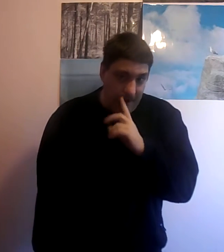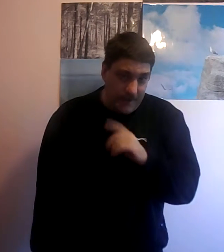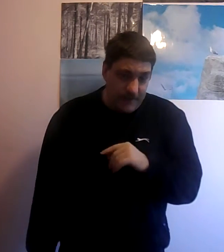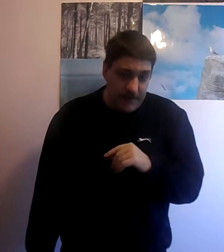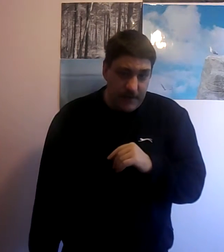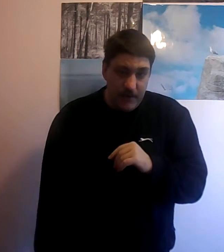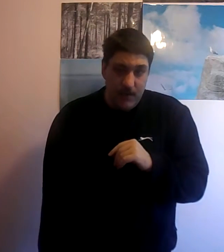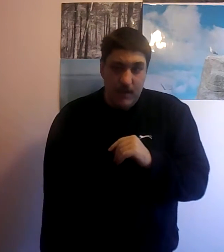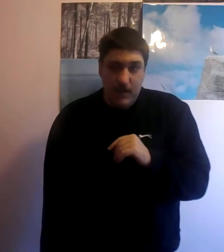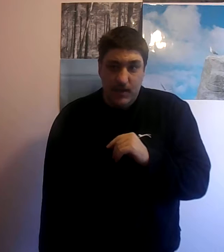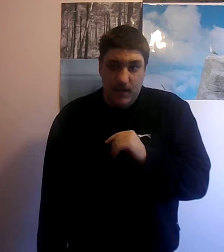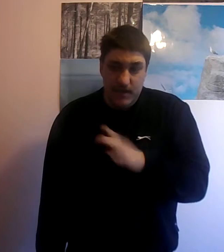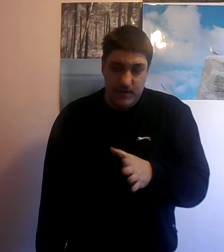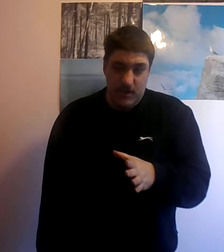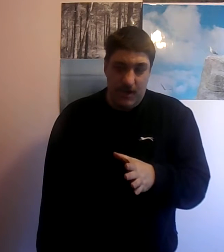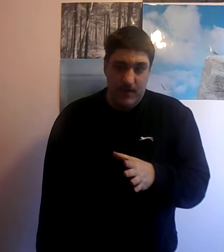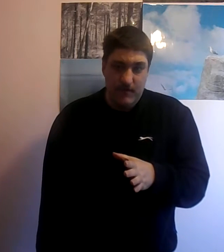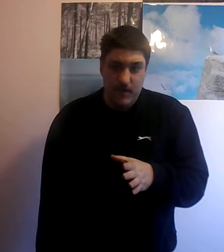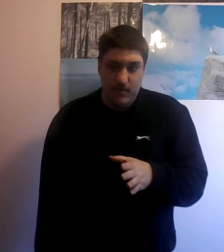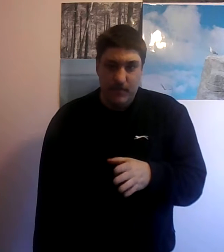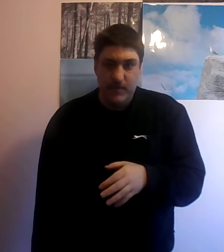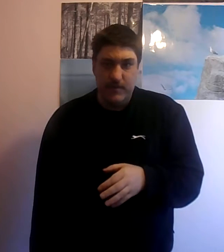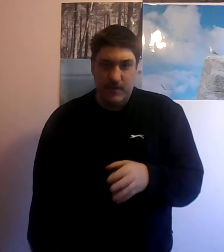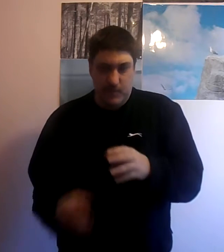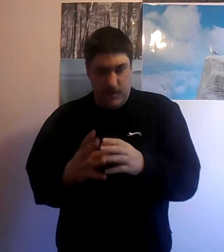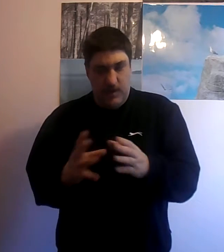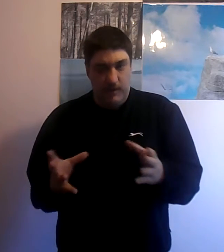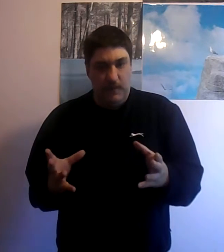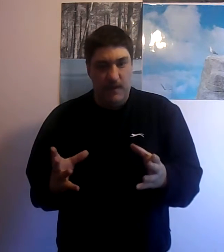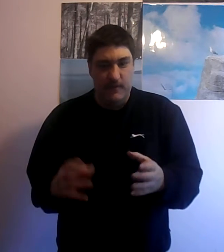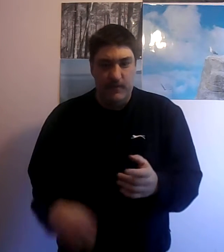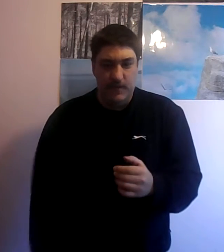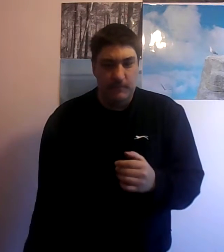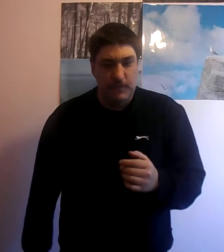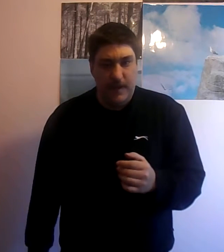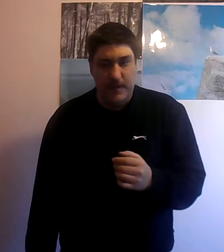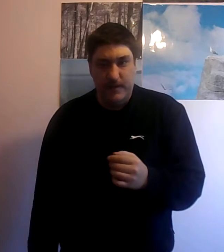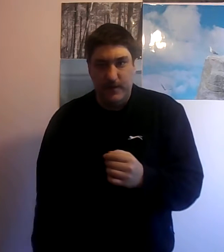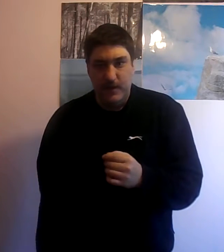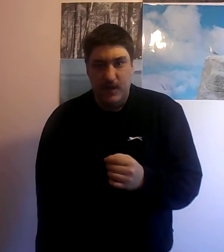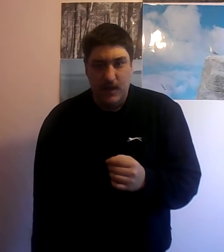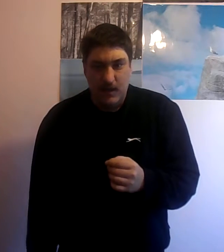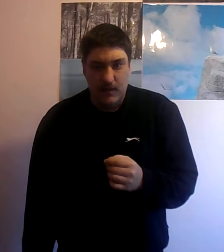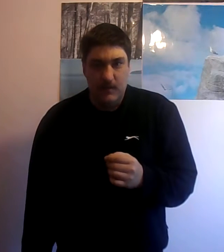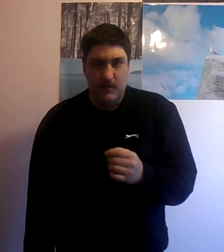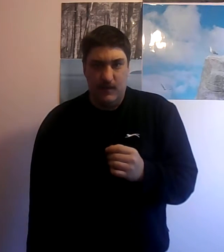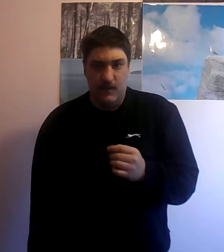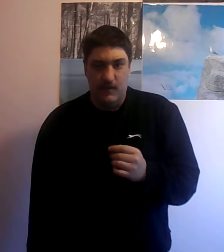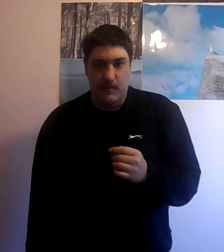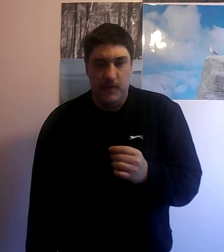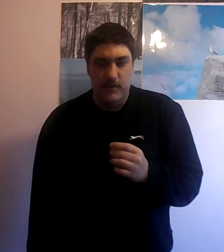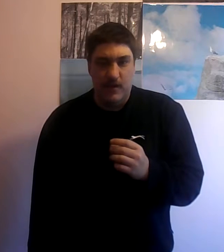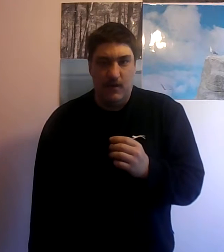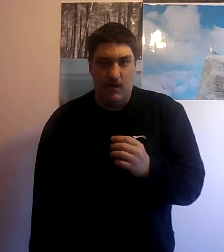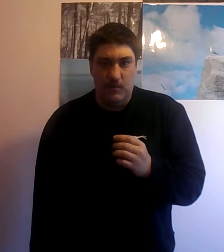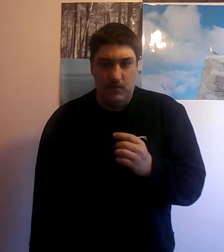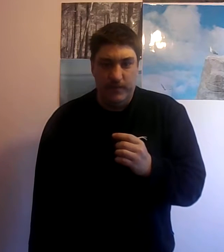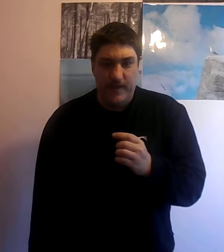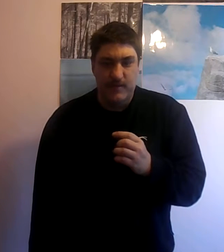as you're collecting resources this particular plants on the planet spews out horrible nasty